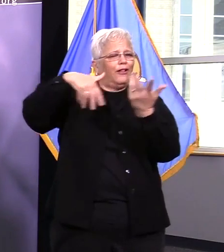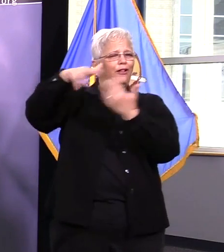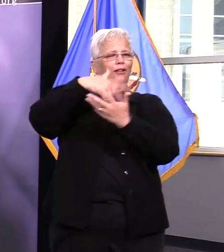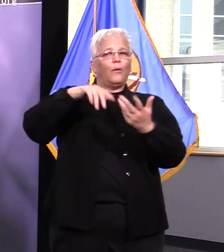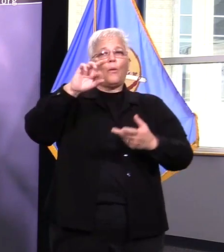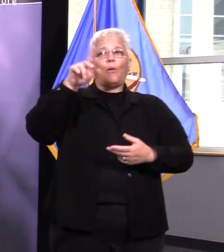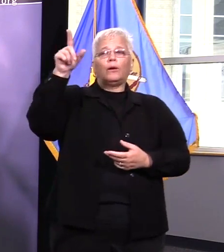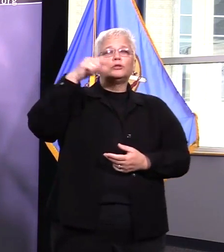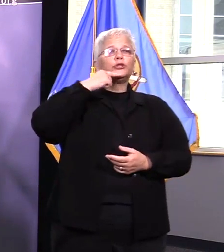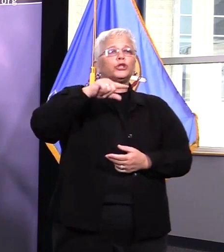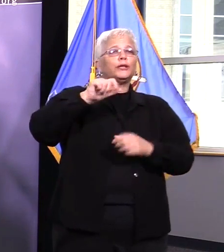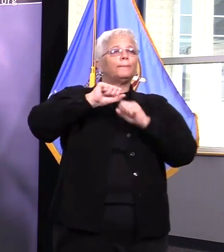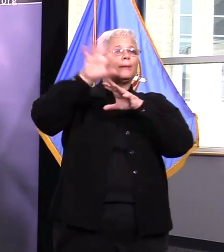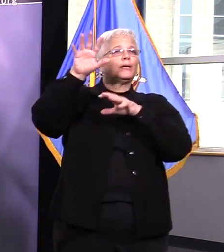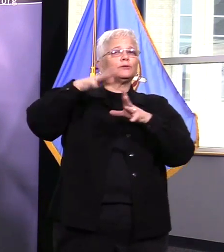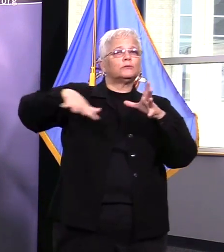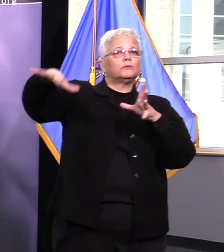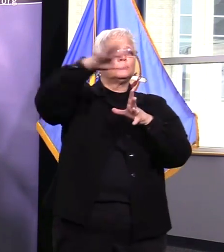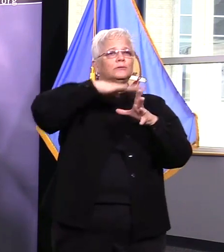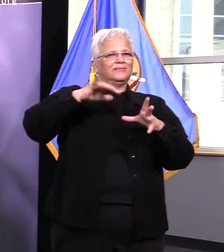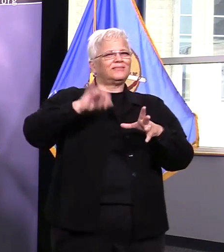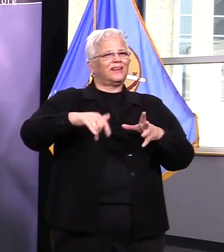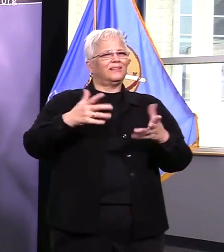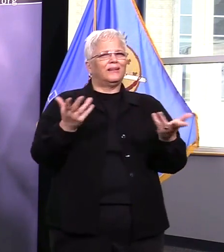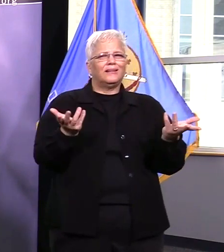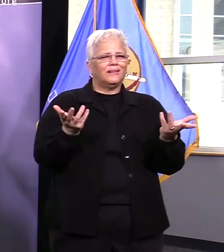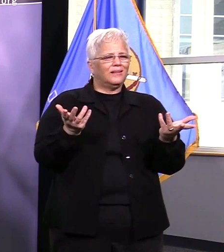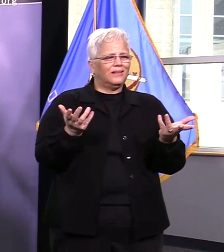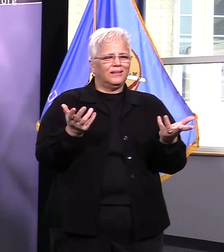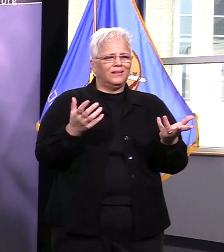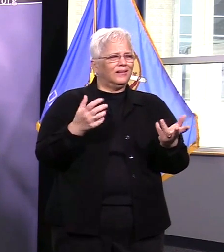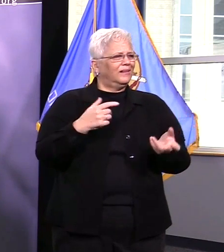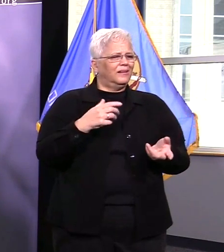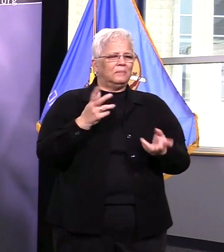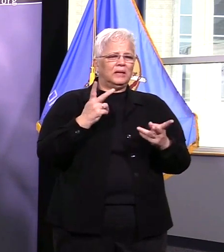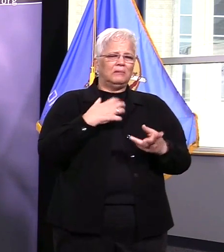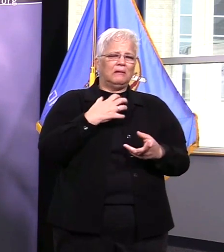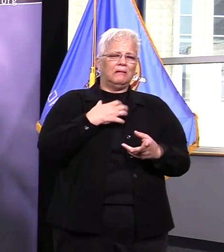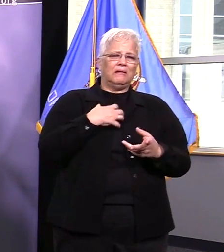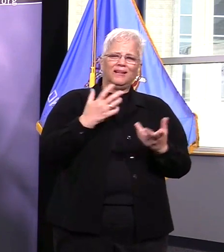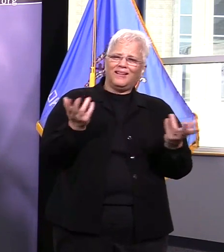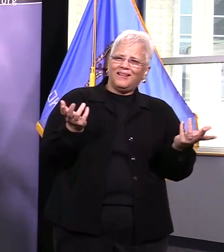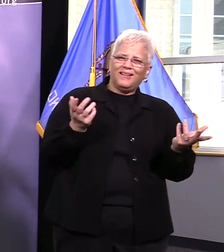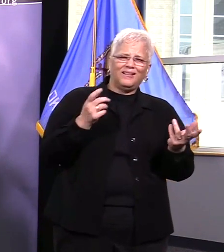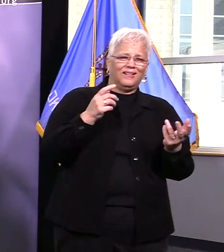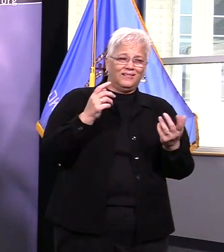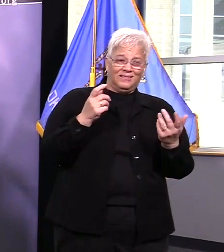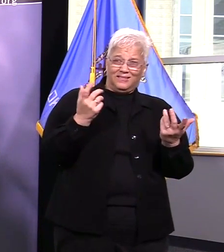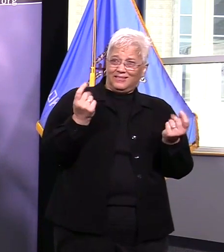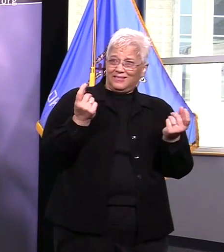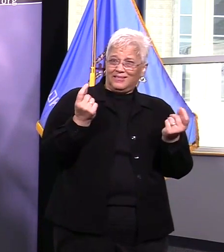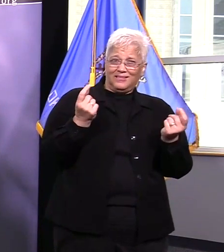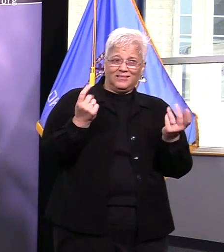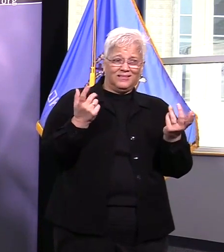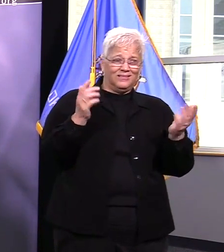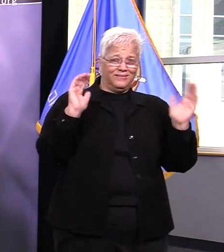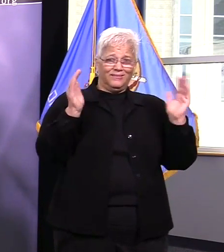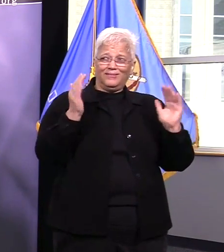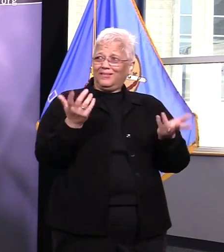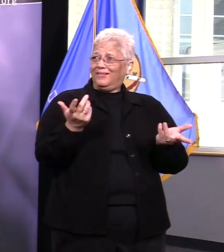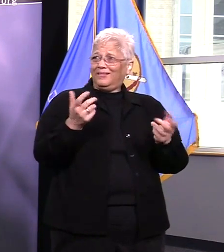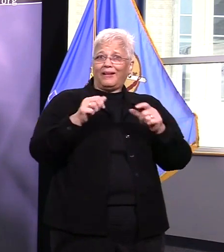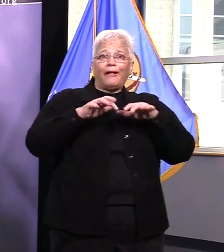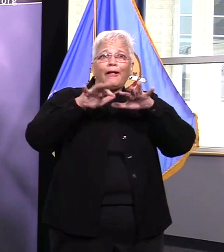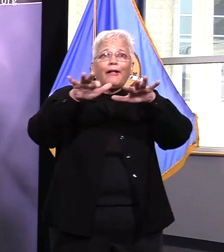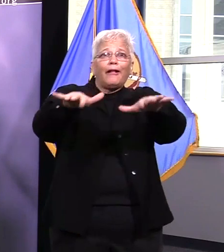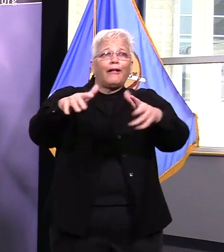have put up signage based on discussions they've had with other parks around the park systems around the country they found that's been helpful just to remind people